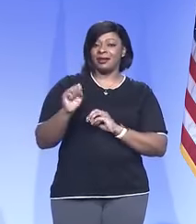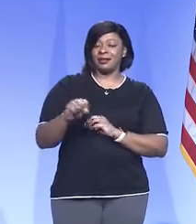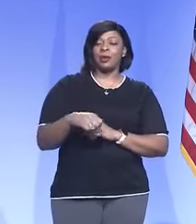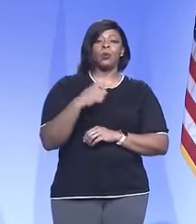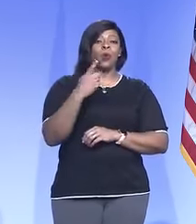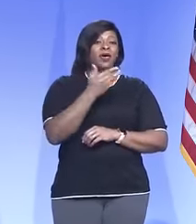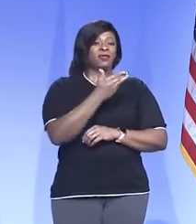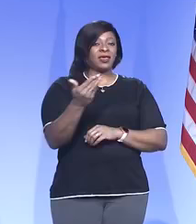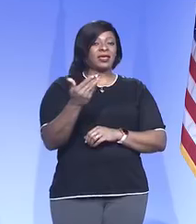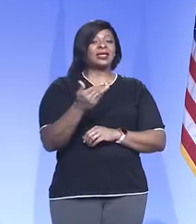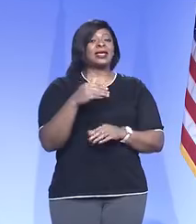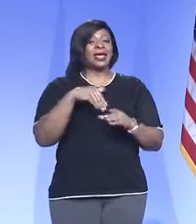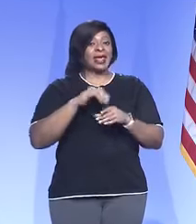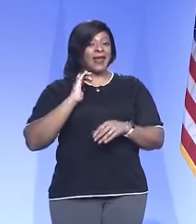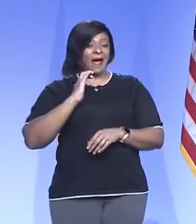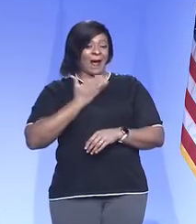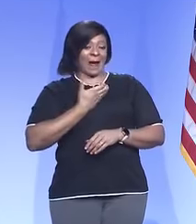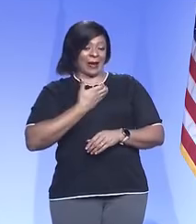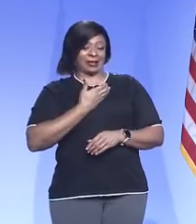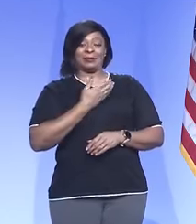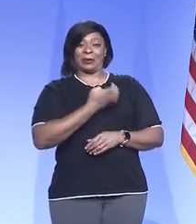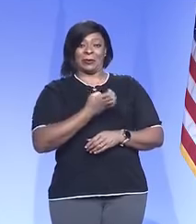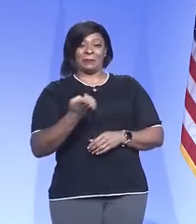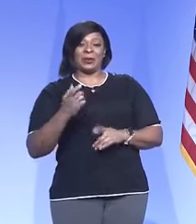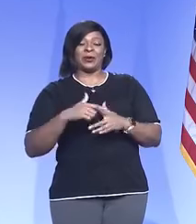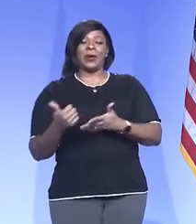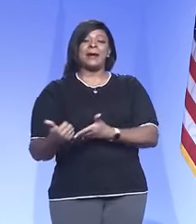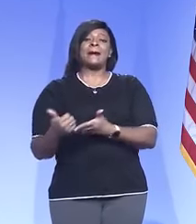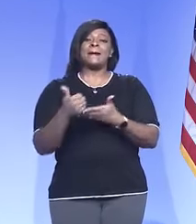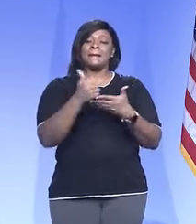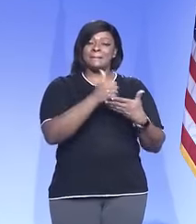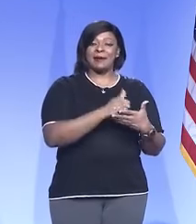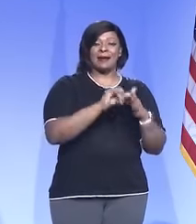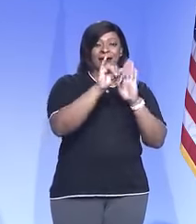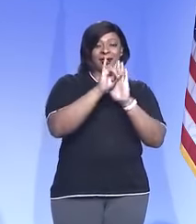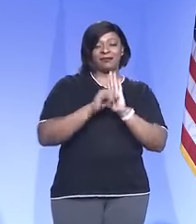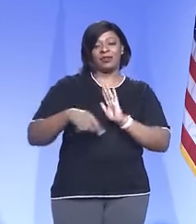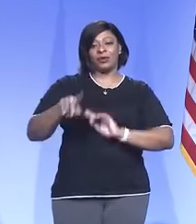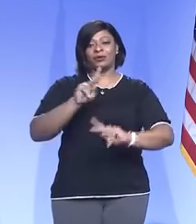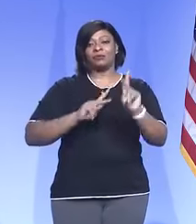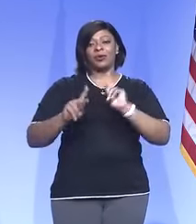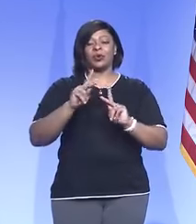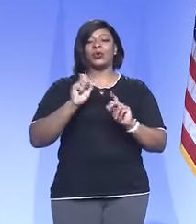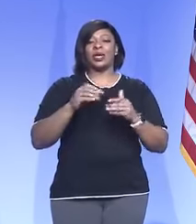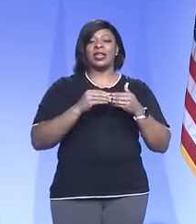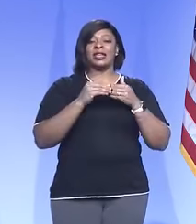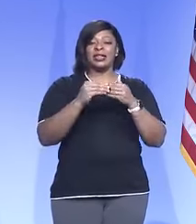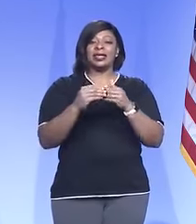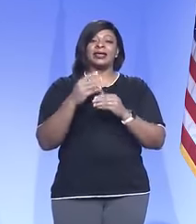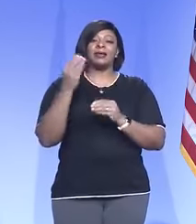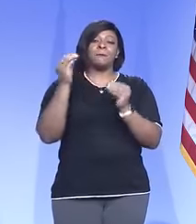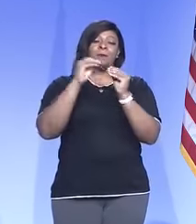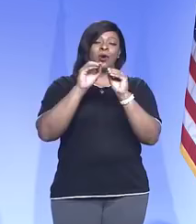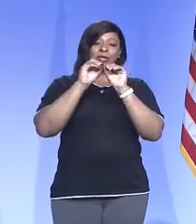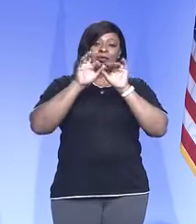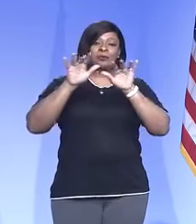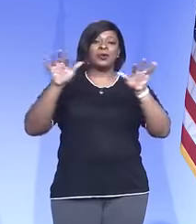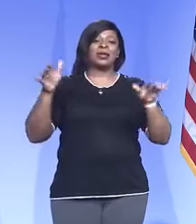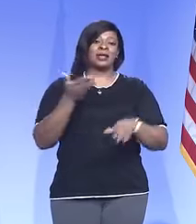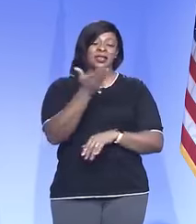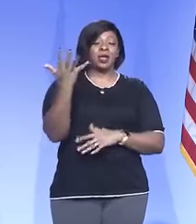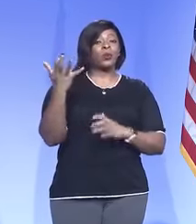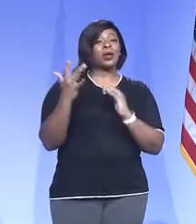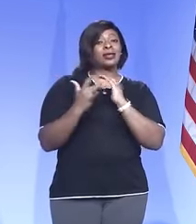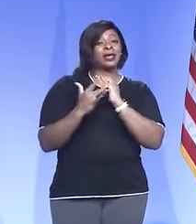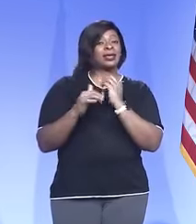of the tools in the toolkit that will help us to identify those folks that could lead to, as I said, outside spread. If you want technical